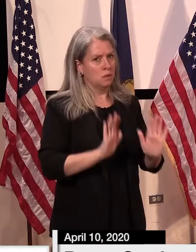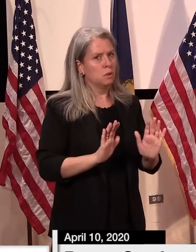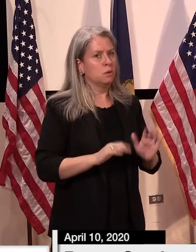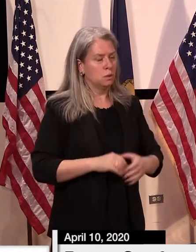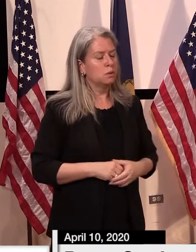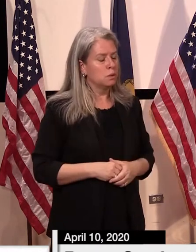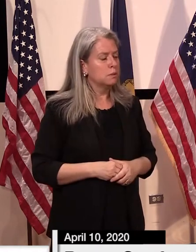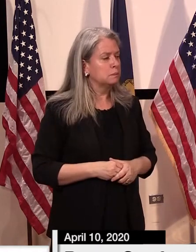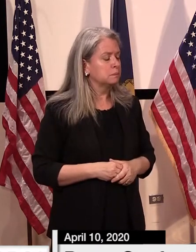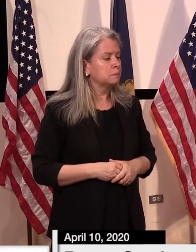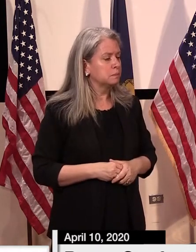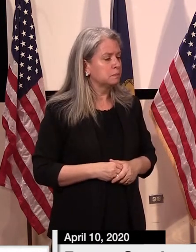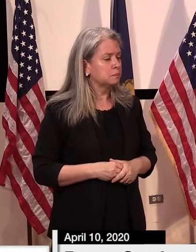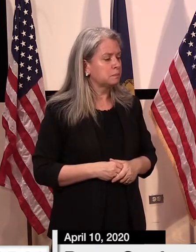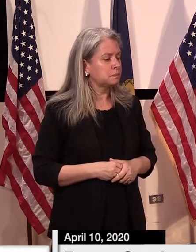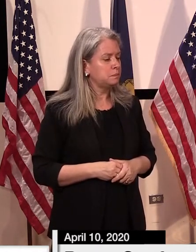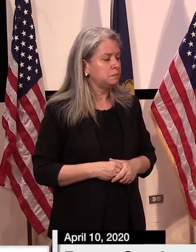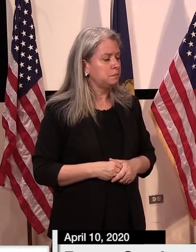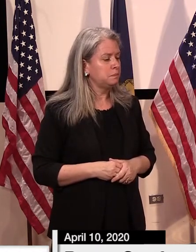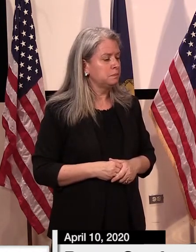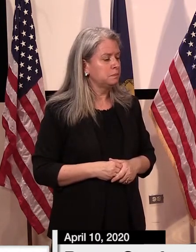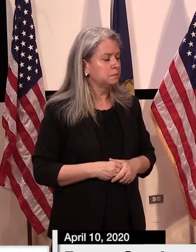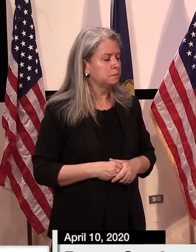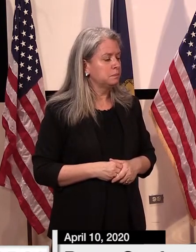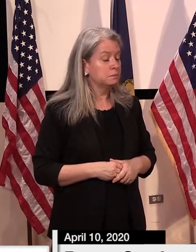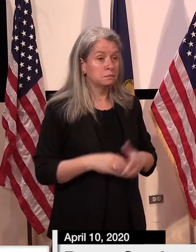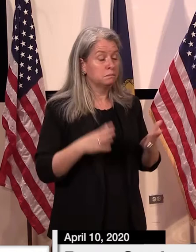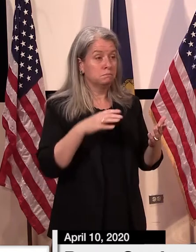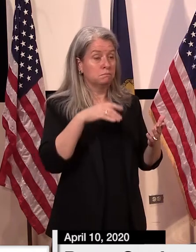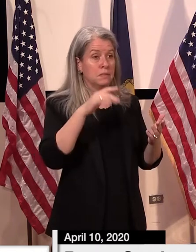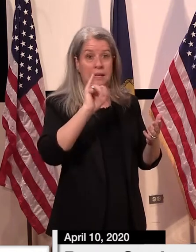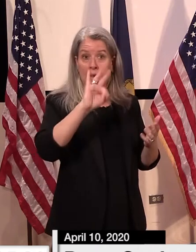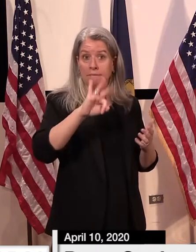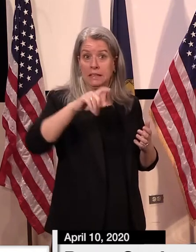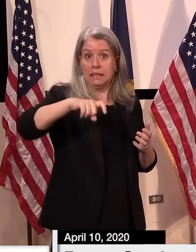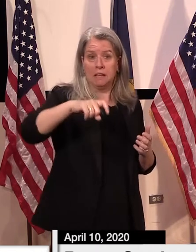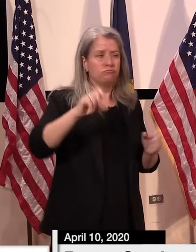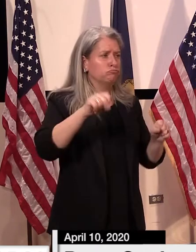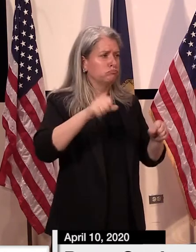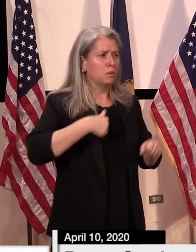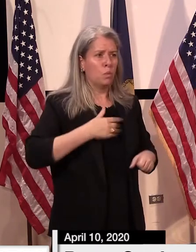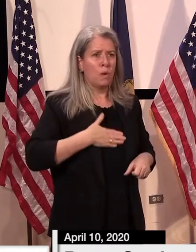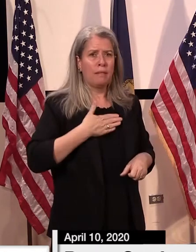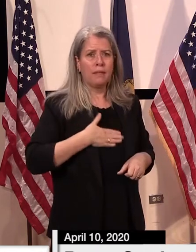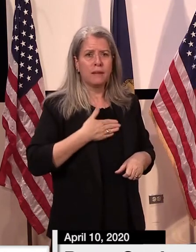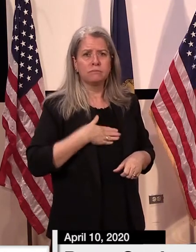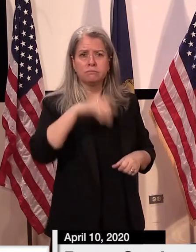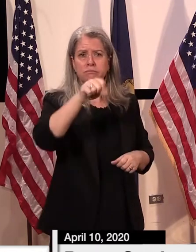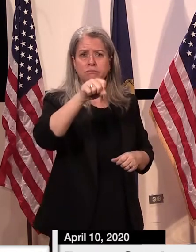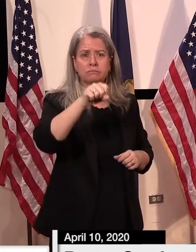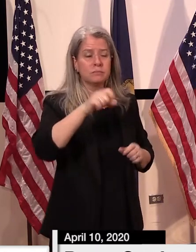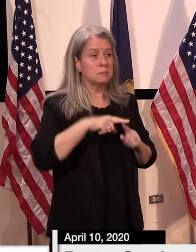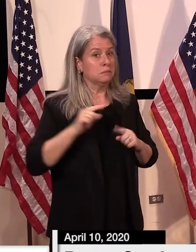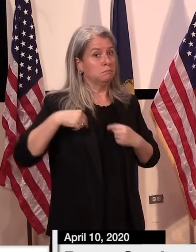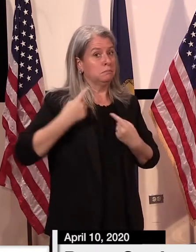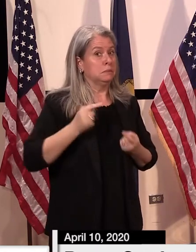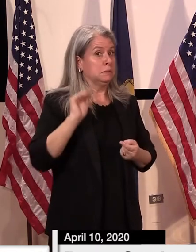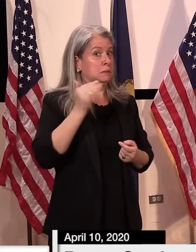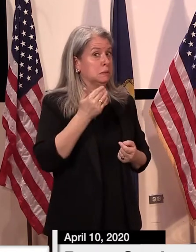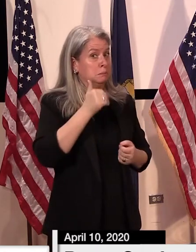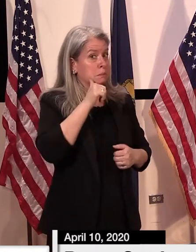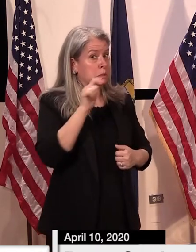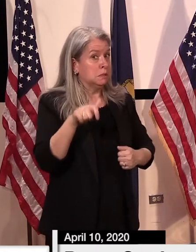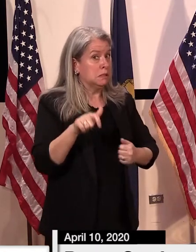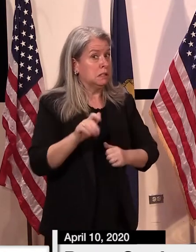So we are still, I'm still willing to do whatever is necessary to protect Vermonters. But we haven't,